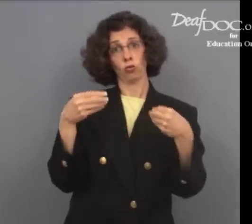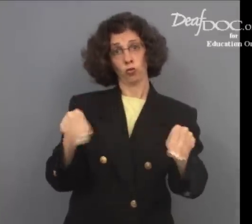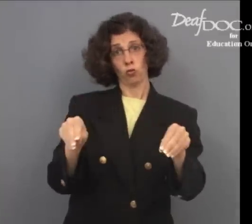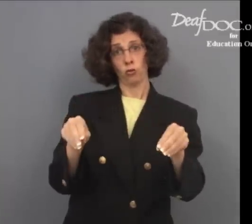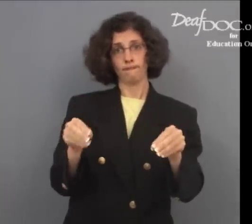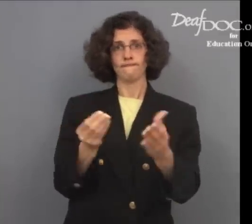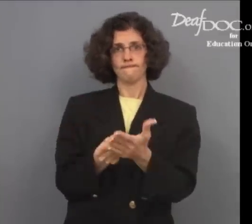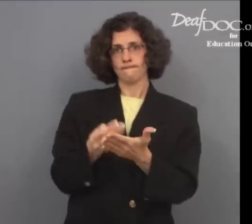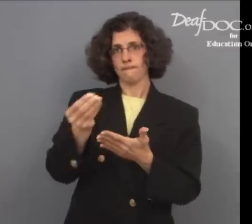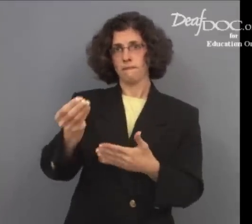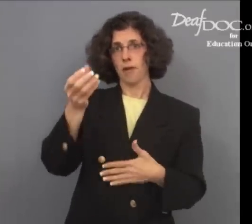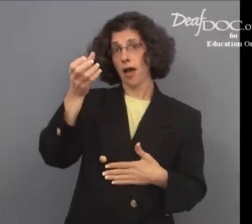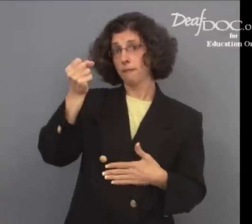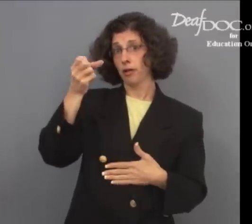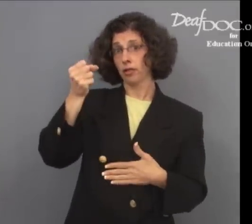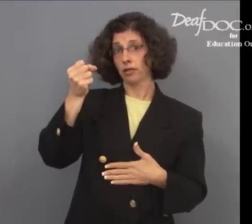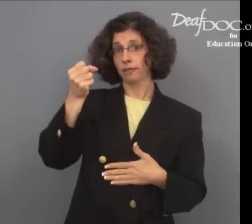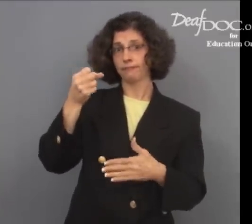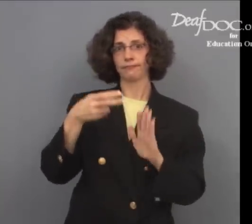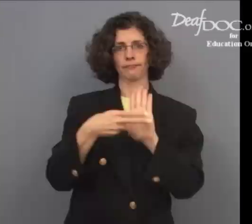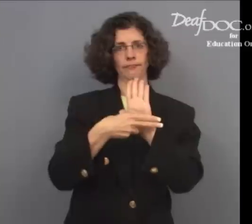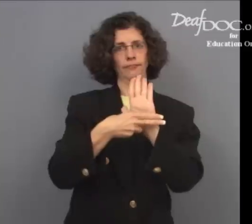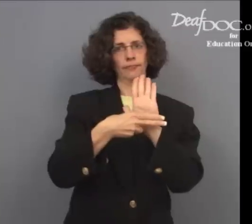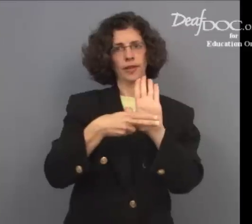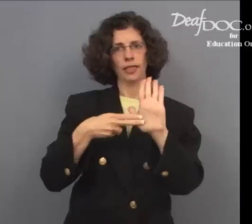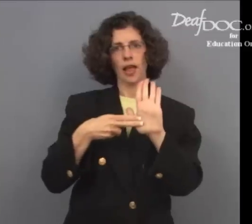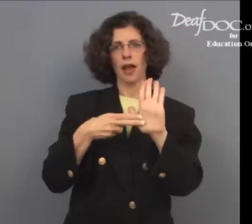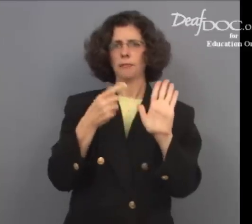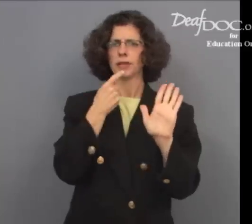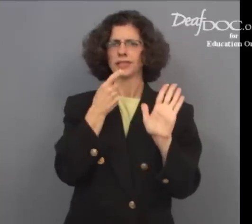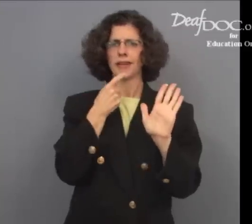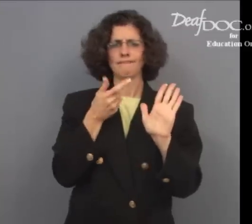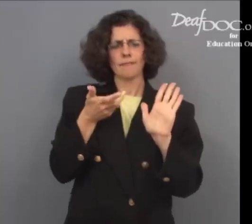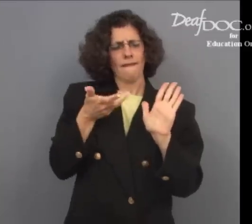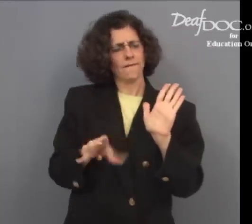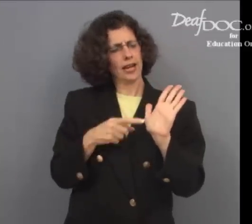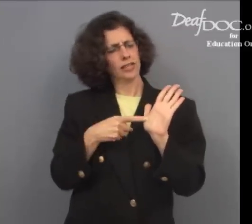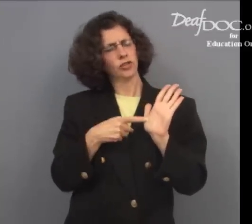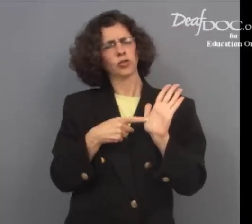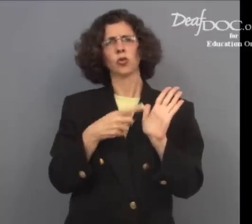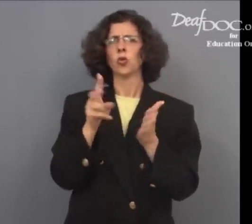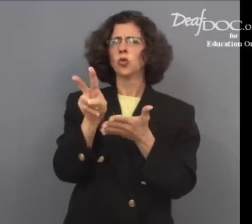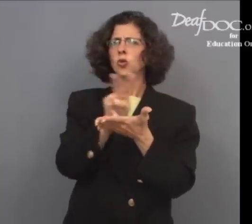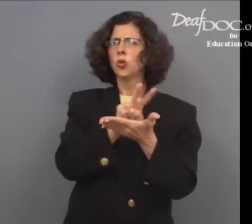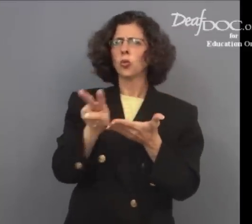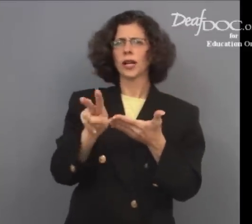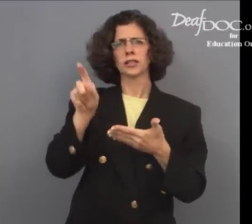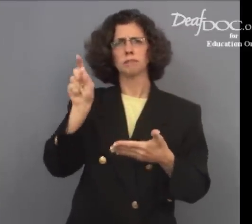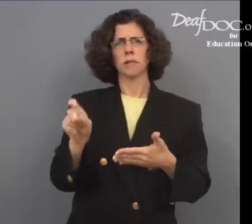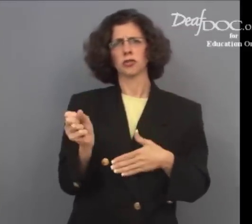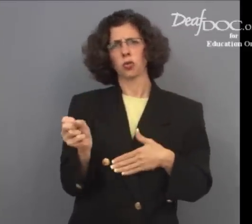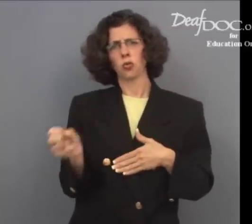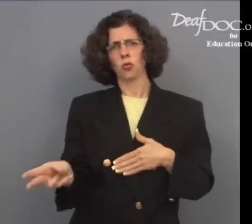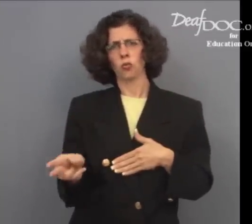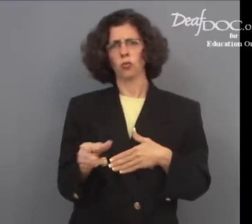When you go to the store to buy milk, the expiration date says that it's only good for two weeks.